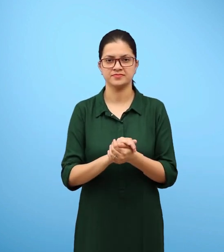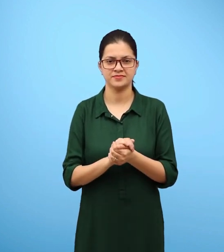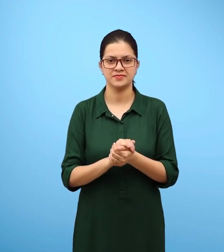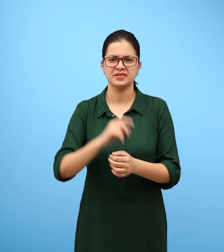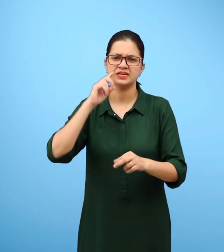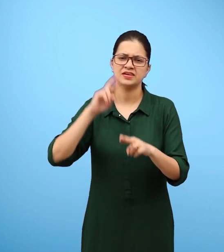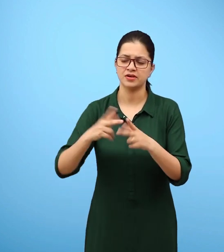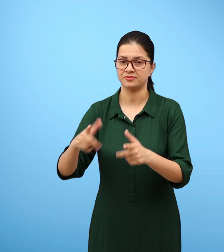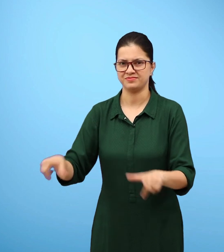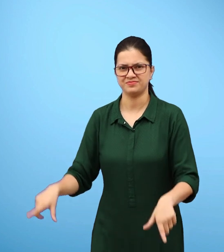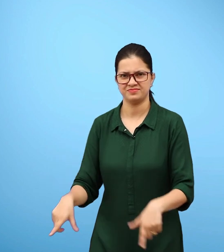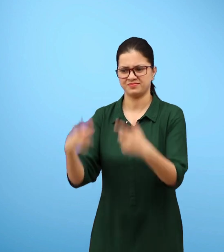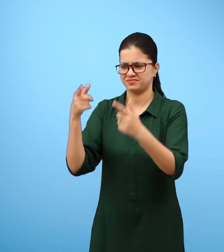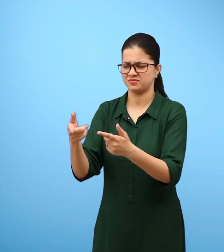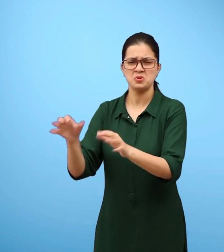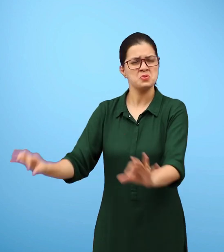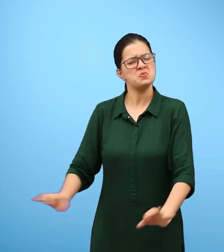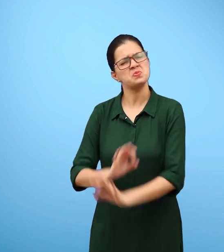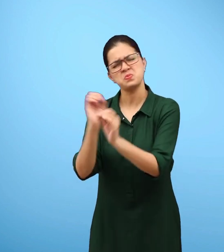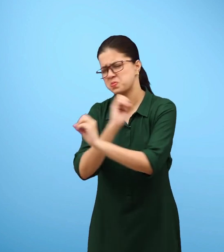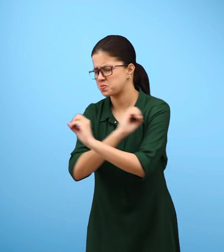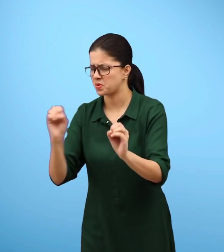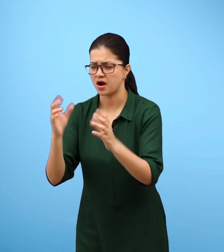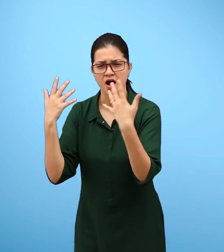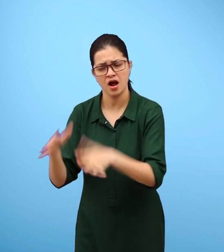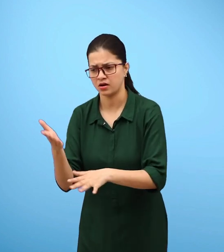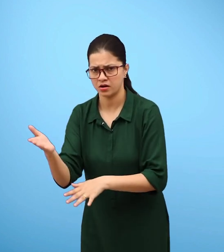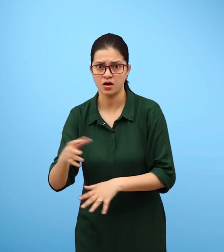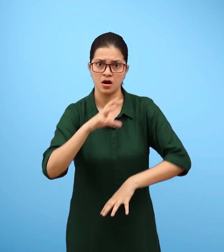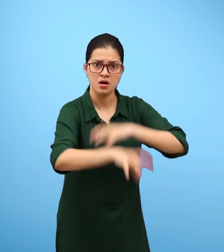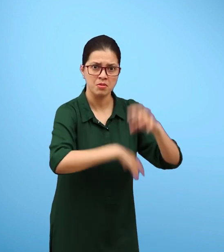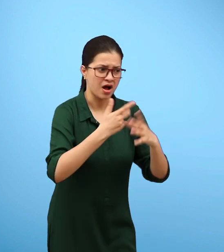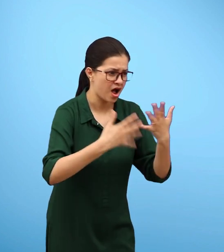It is obvious that animals cannot live without plants.